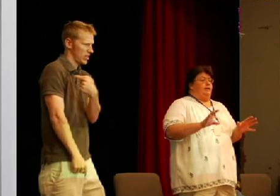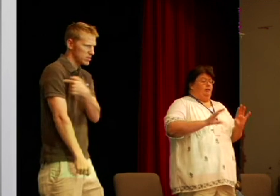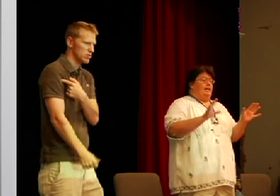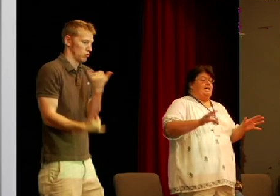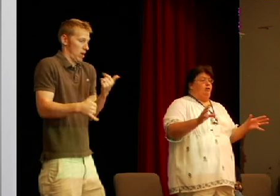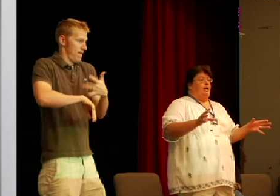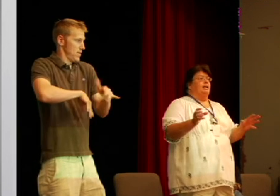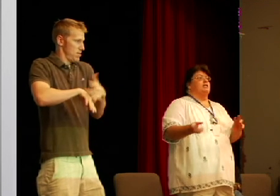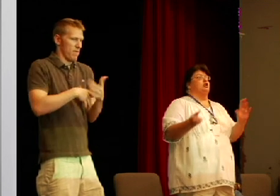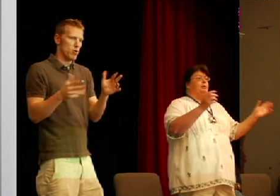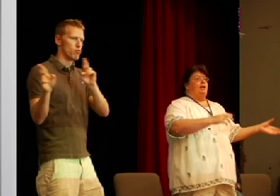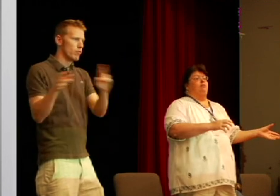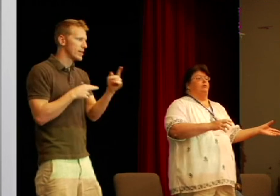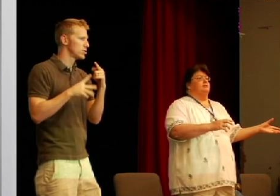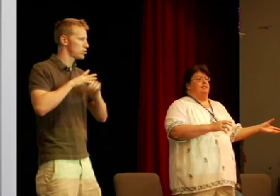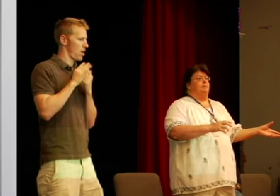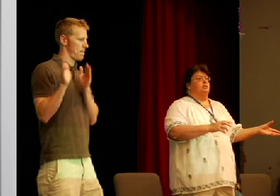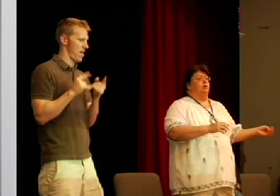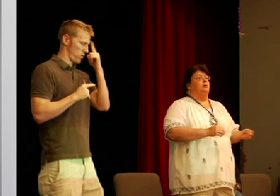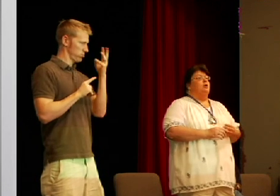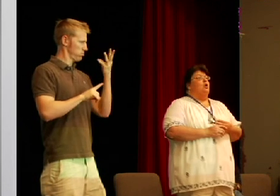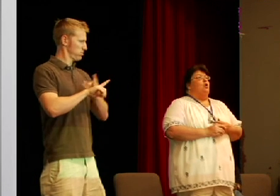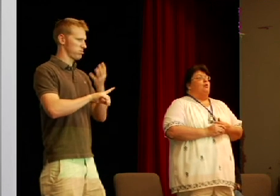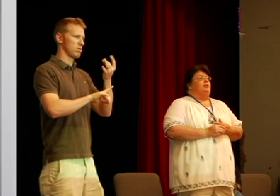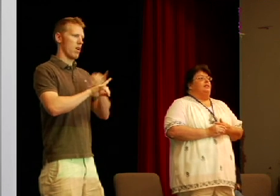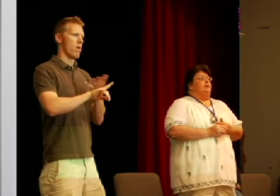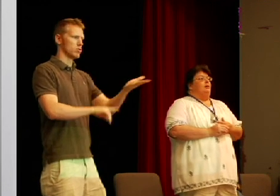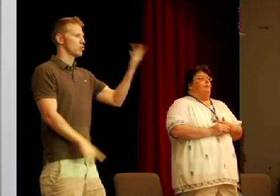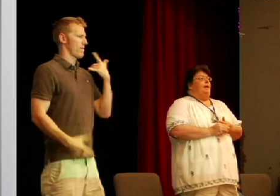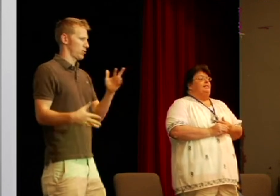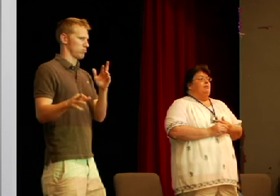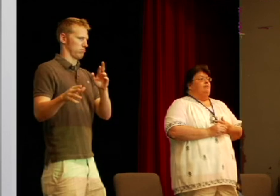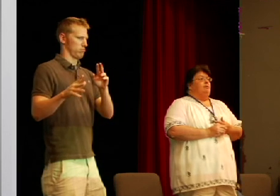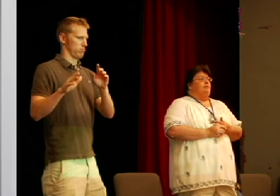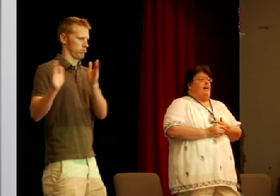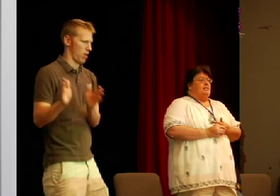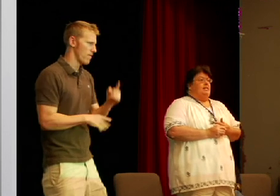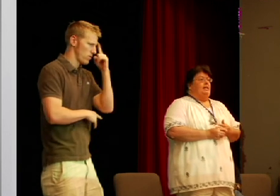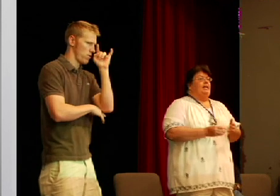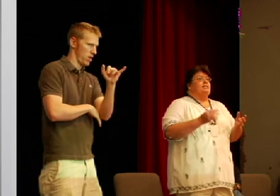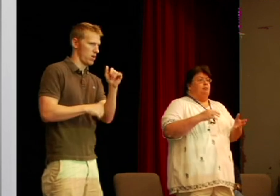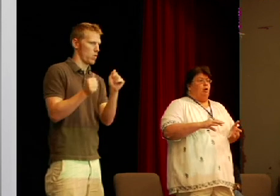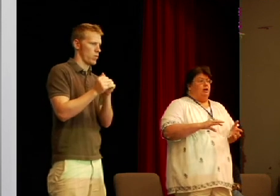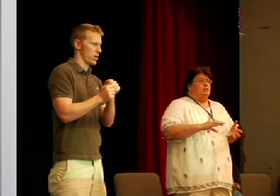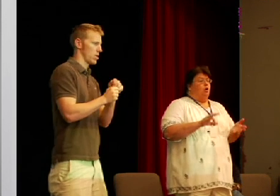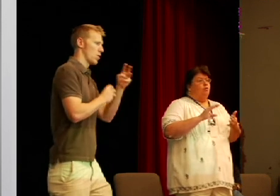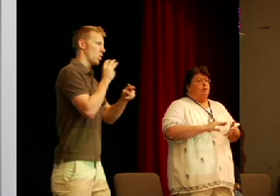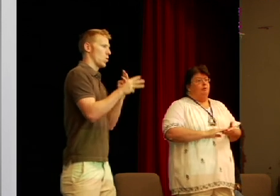it's out and ready because they started planning for it six eight months ago with the pandemic vaccine it is in progress now hopefully we